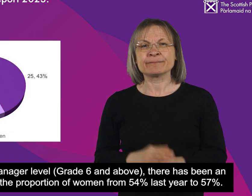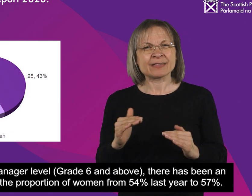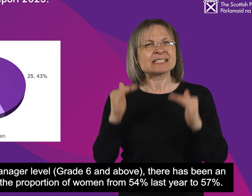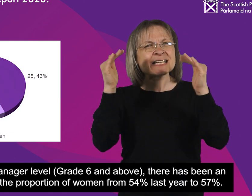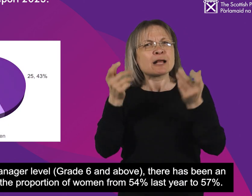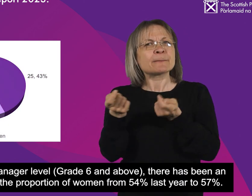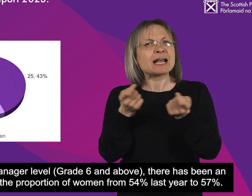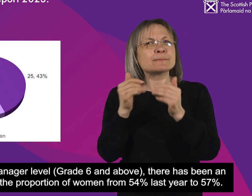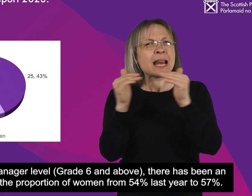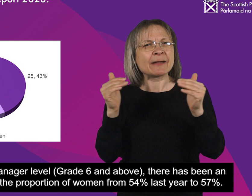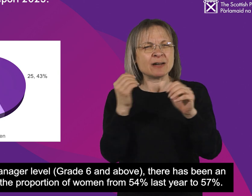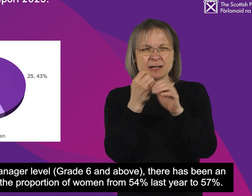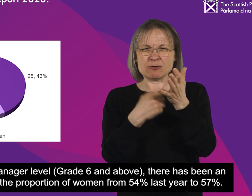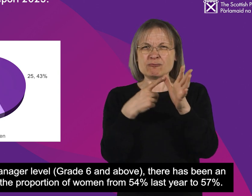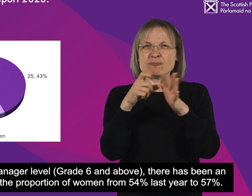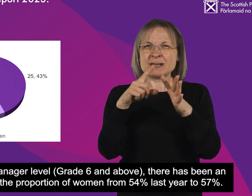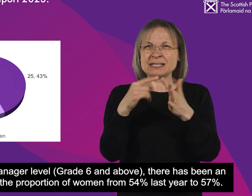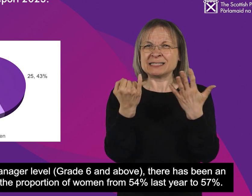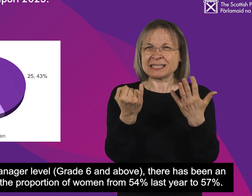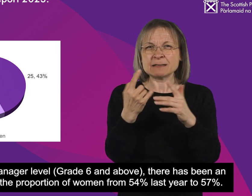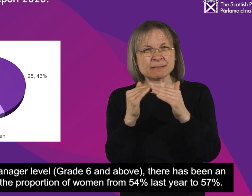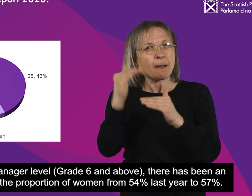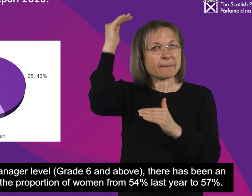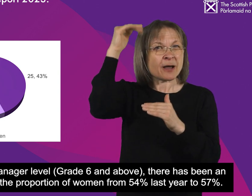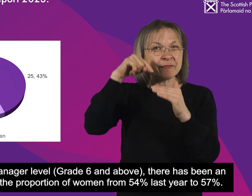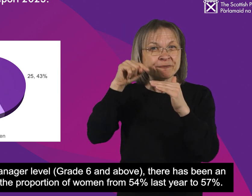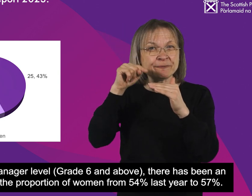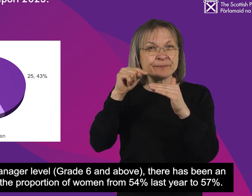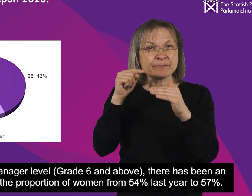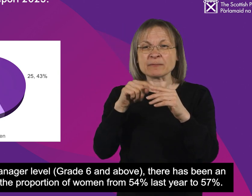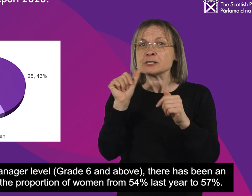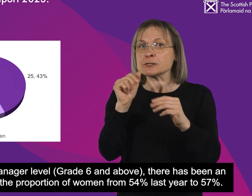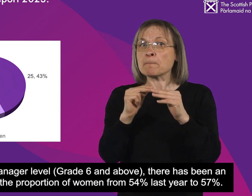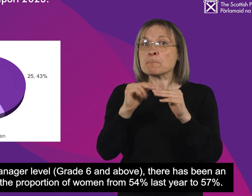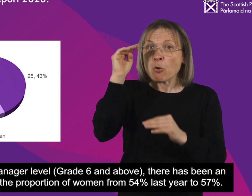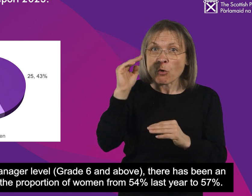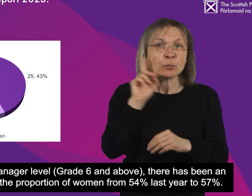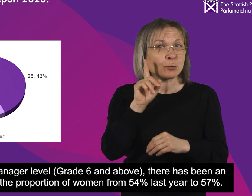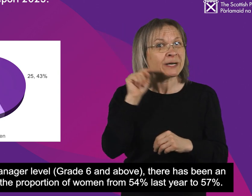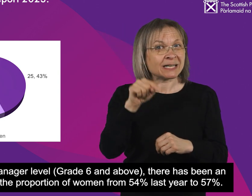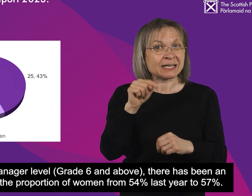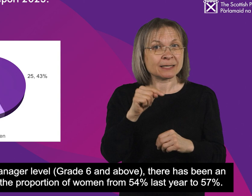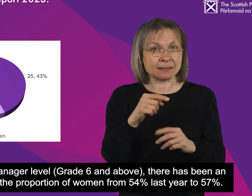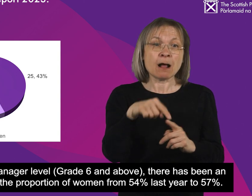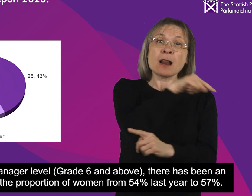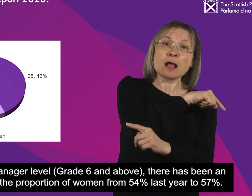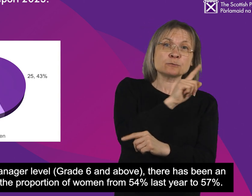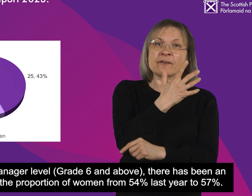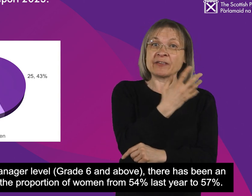At senior manager level, grade 6 and above, there has been an increase in the proportion of women from 54%